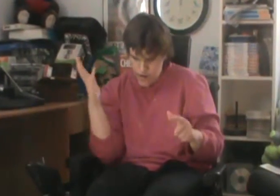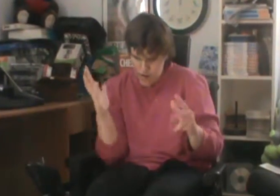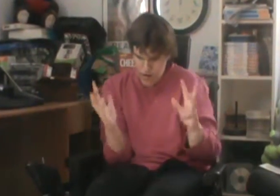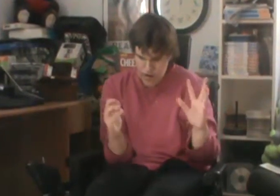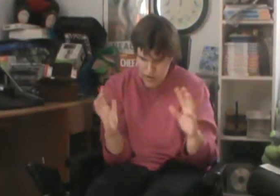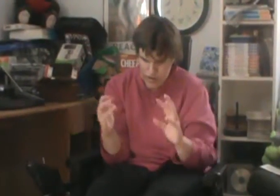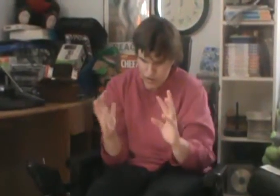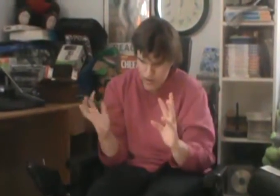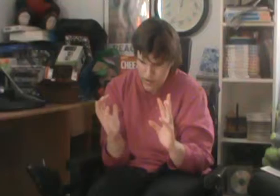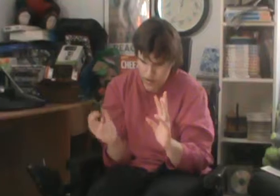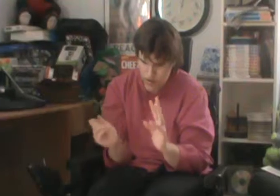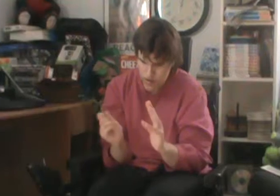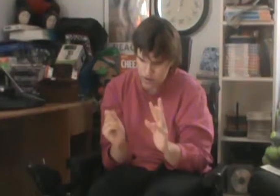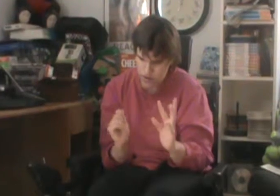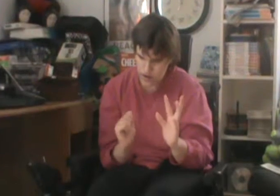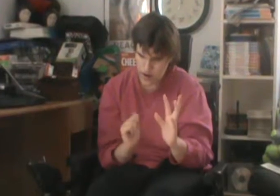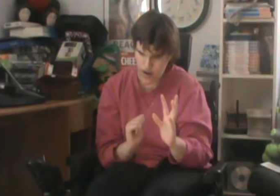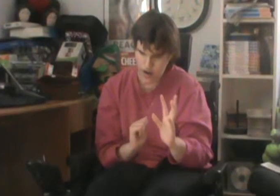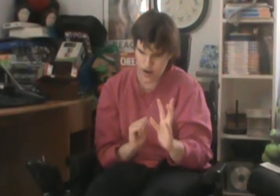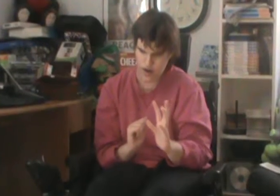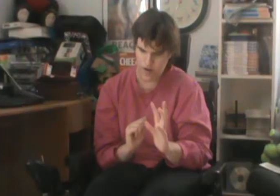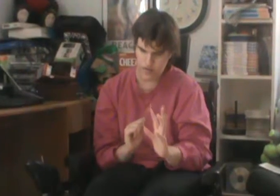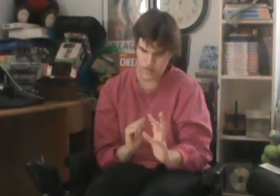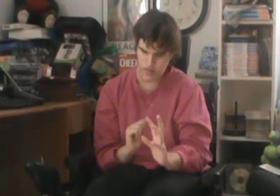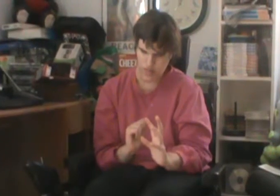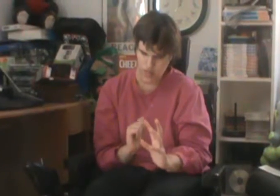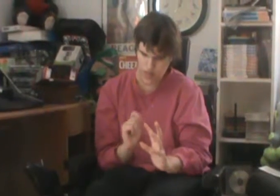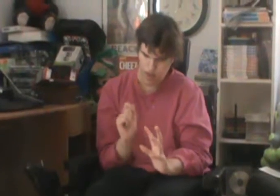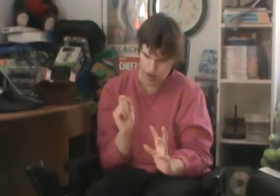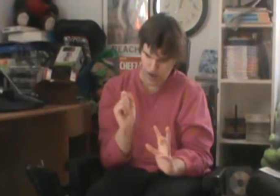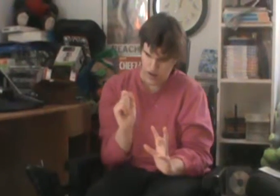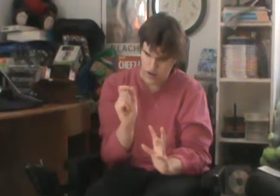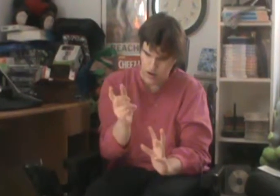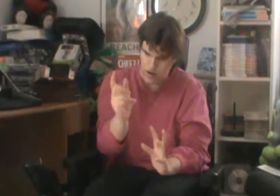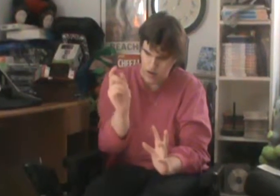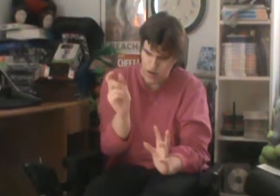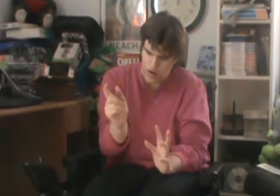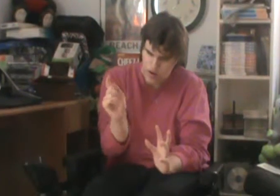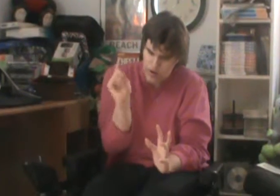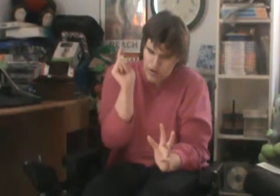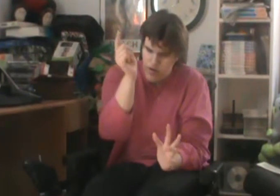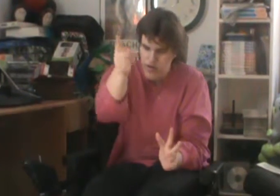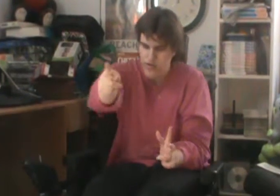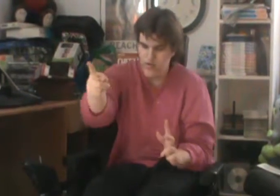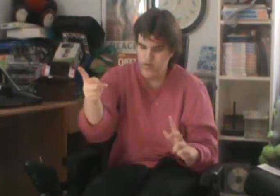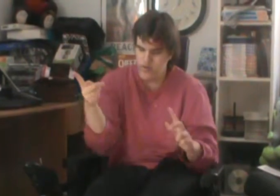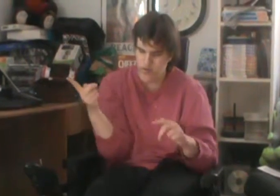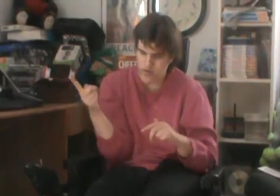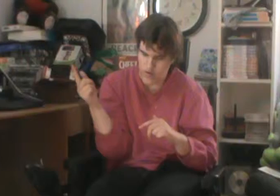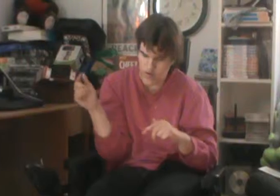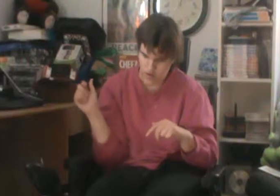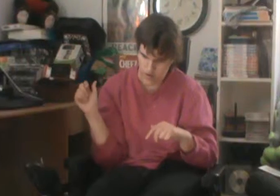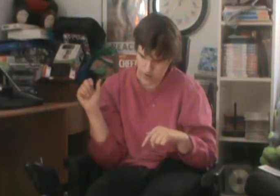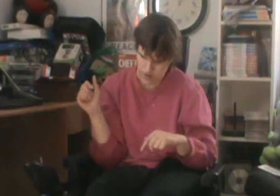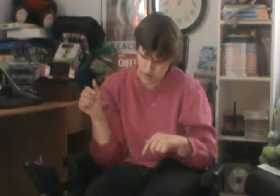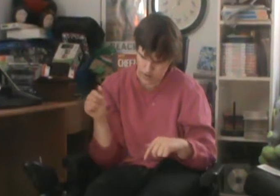it's gonna work All along with you shall look in